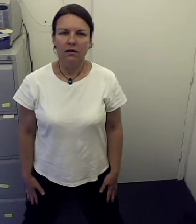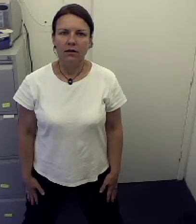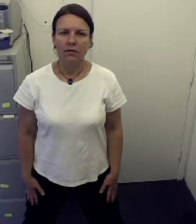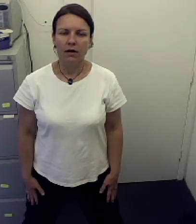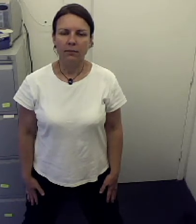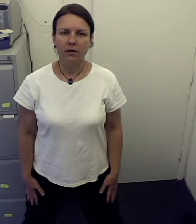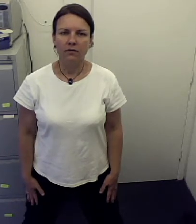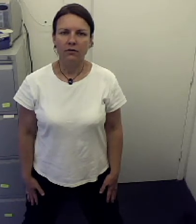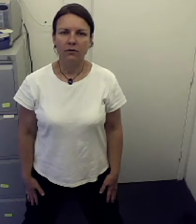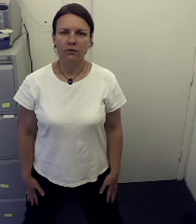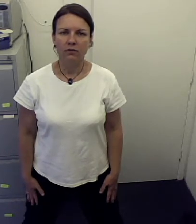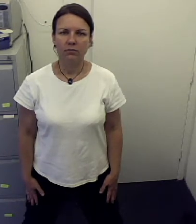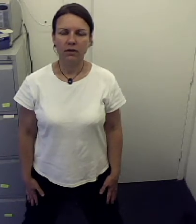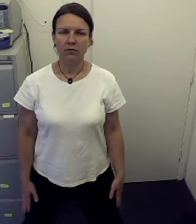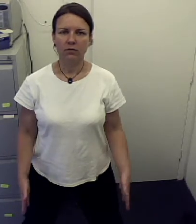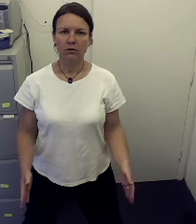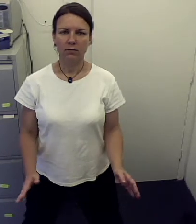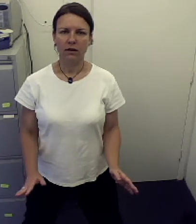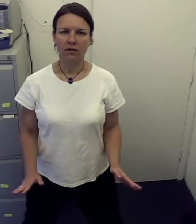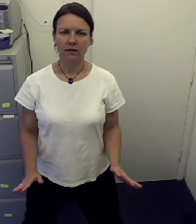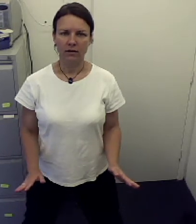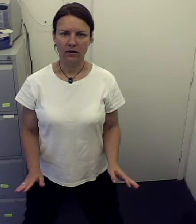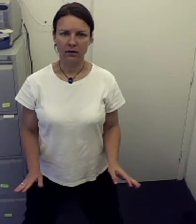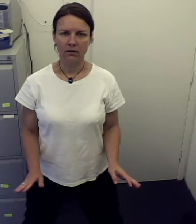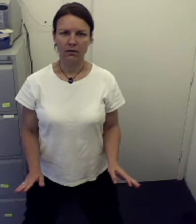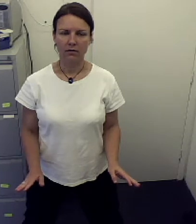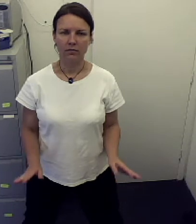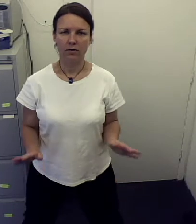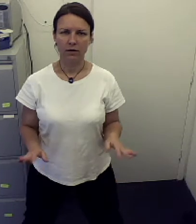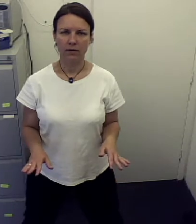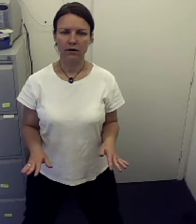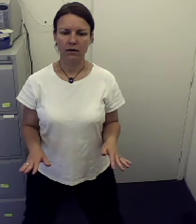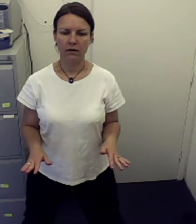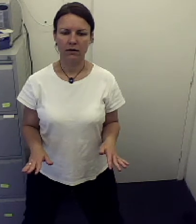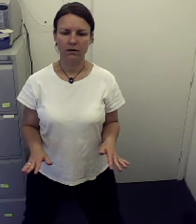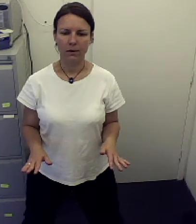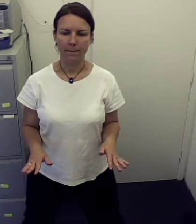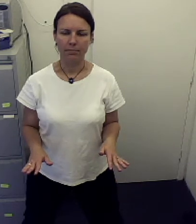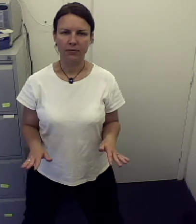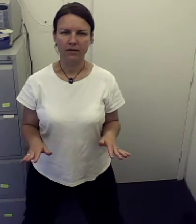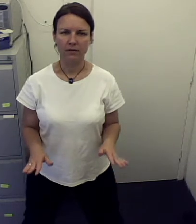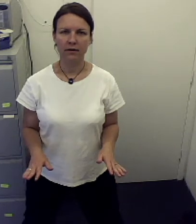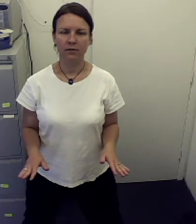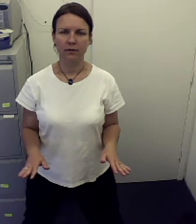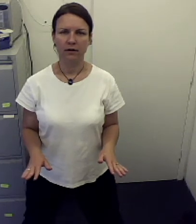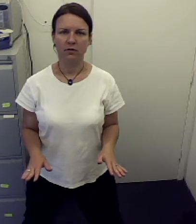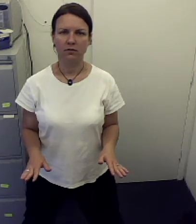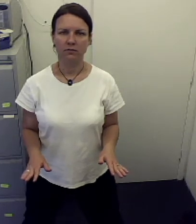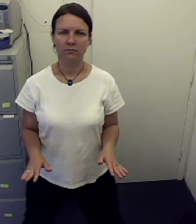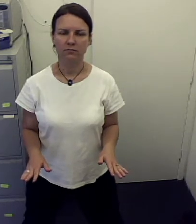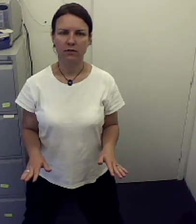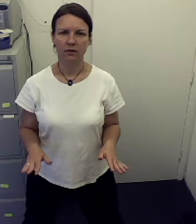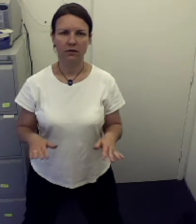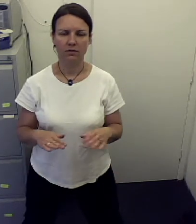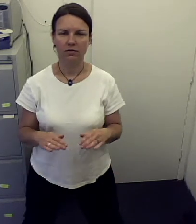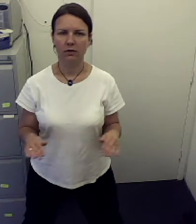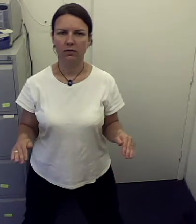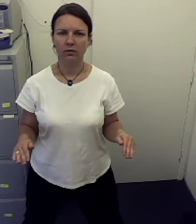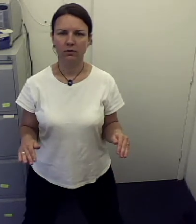Right, I'm going to just run through the cord cutting technique very quickly. A little explanation so that you can just follow it through.